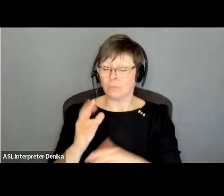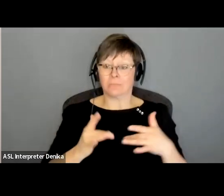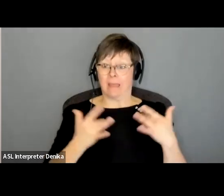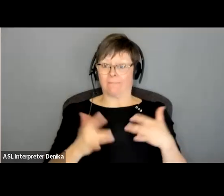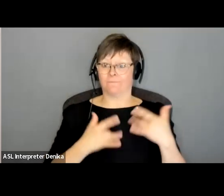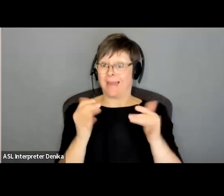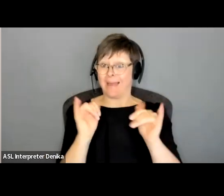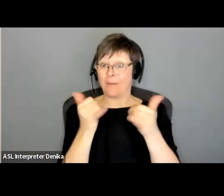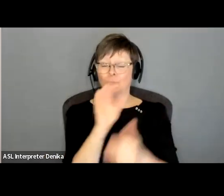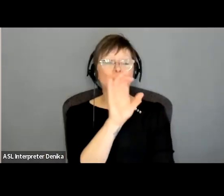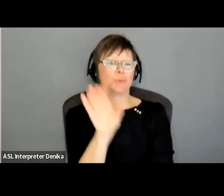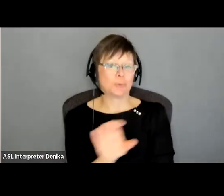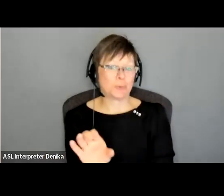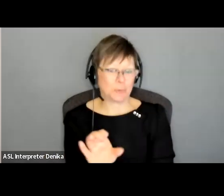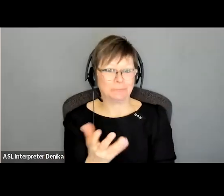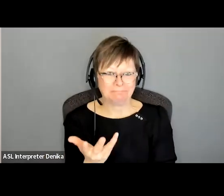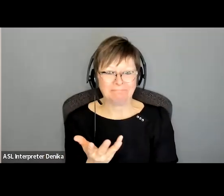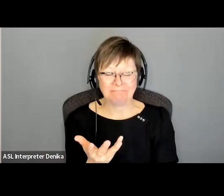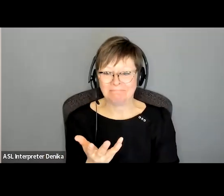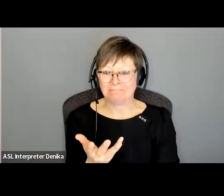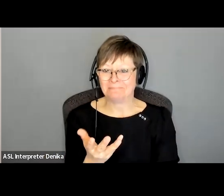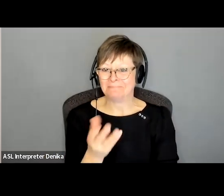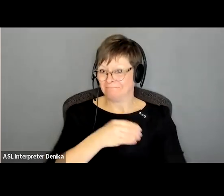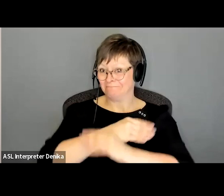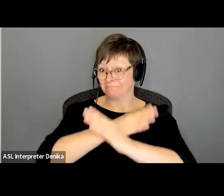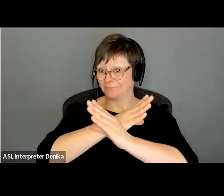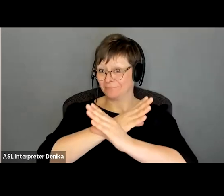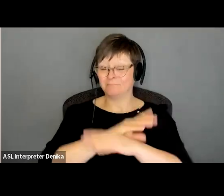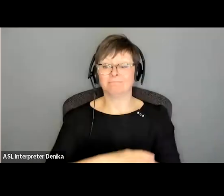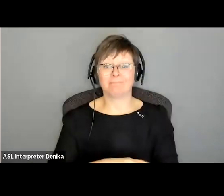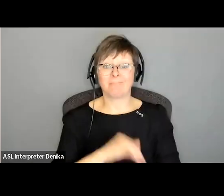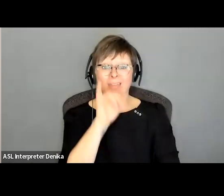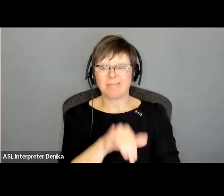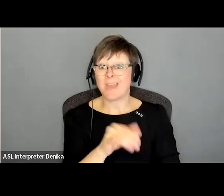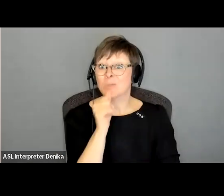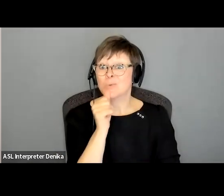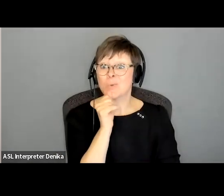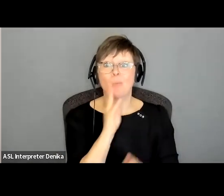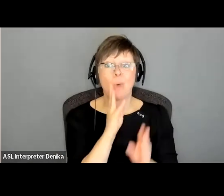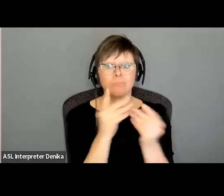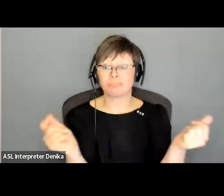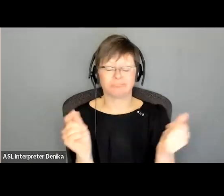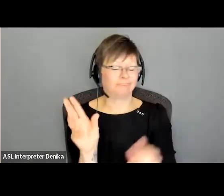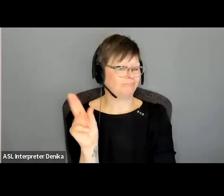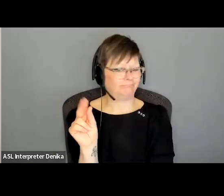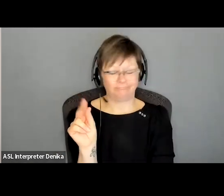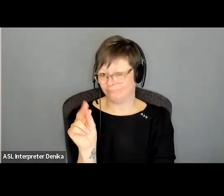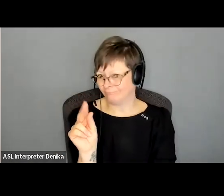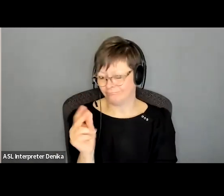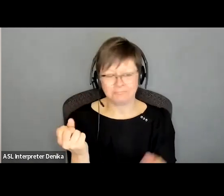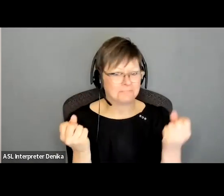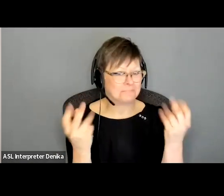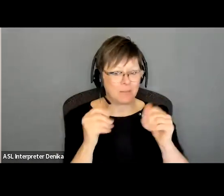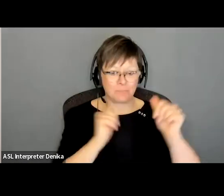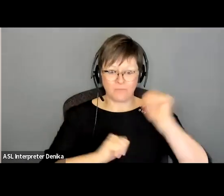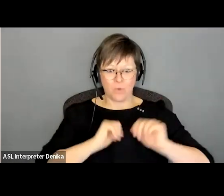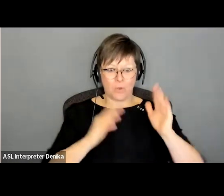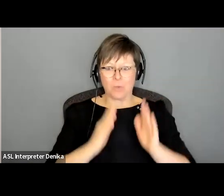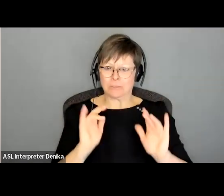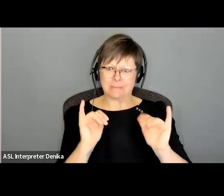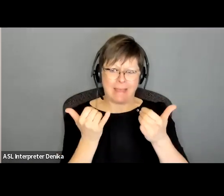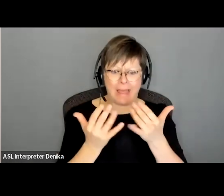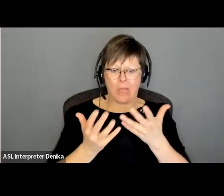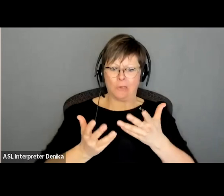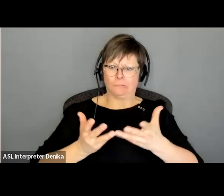that does not appear to be going away anytime soon and i think a lot of performers are still wrestling with how to approach this